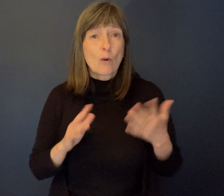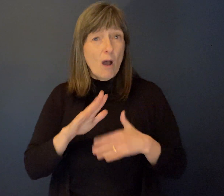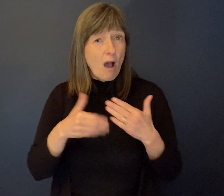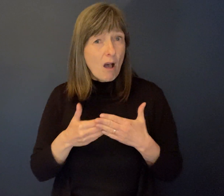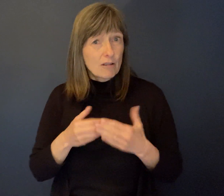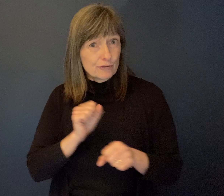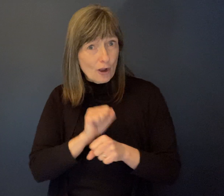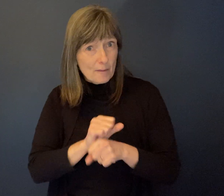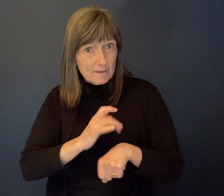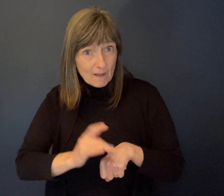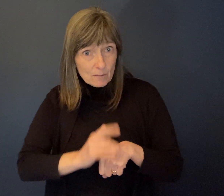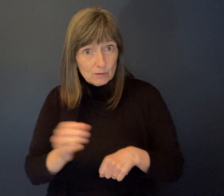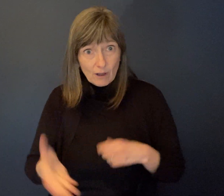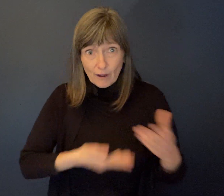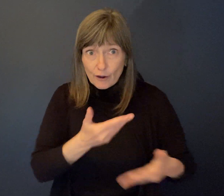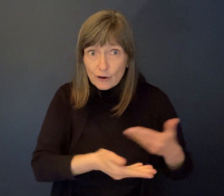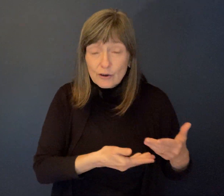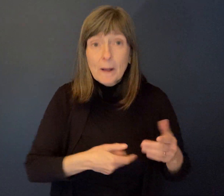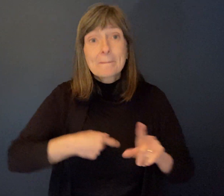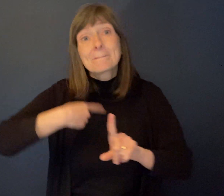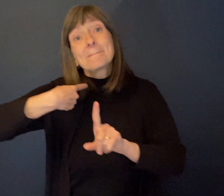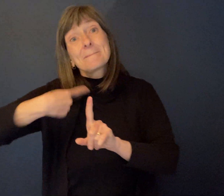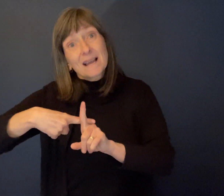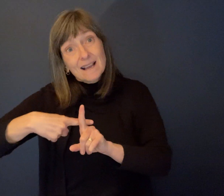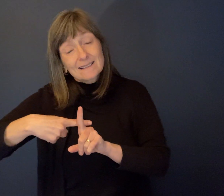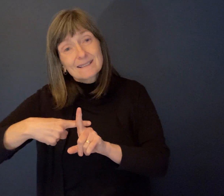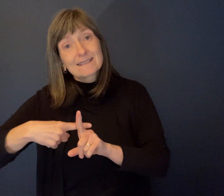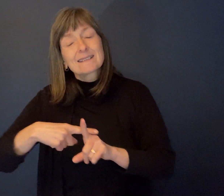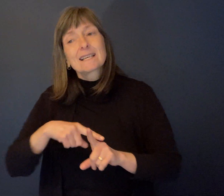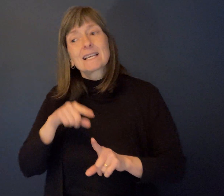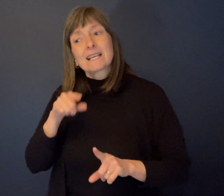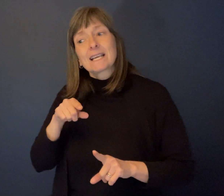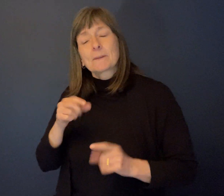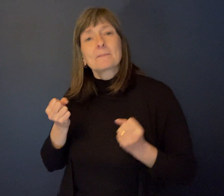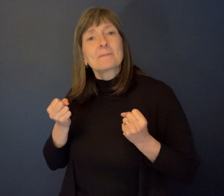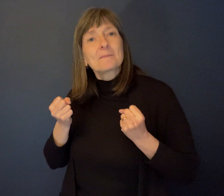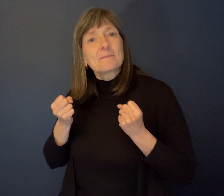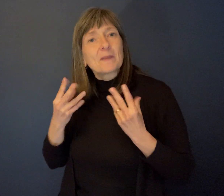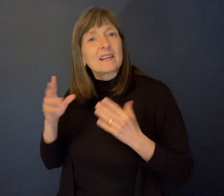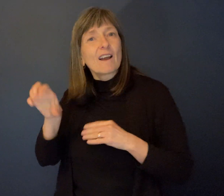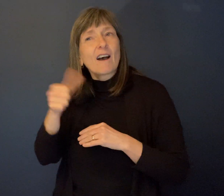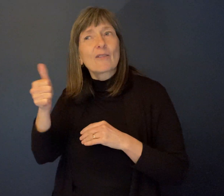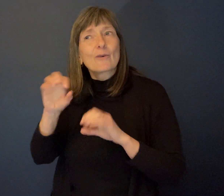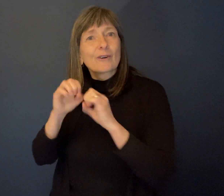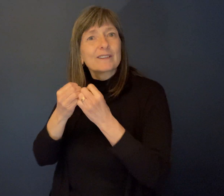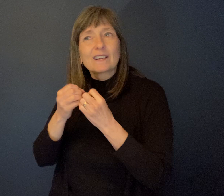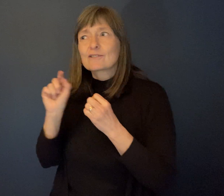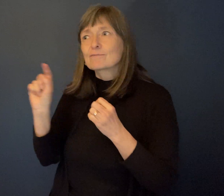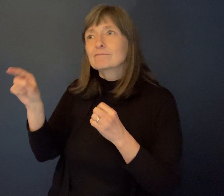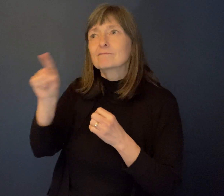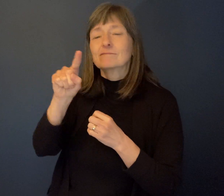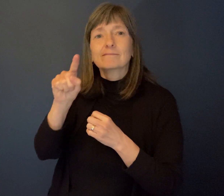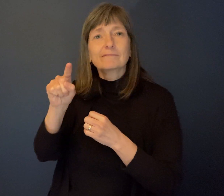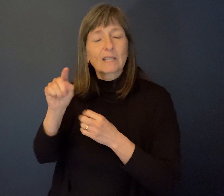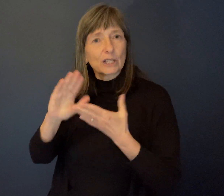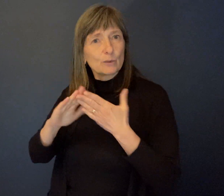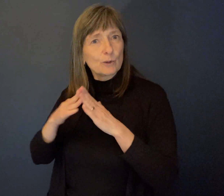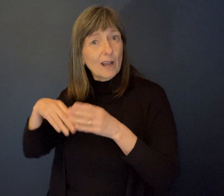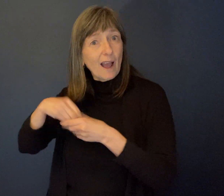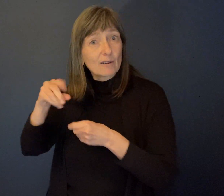became a, um, I want to say a collection point for many other organizations in the city or in in the community who will come